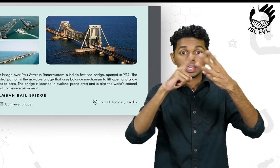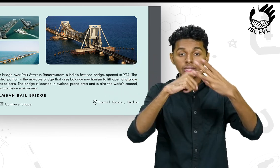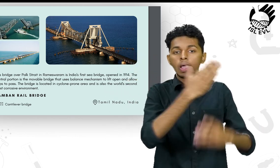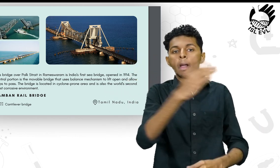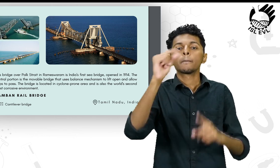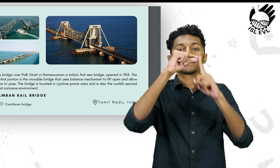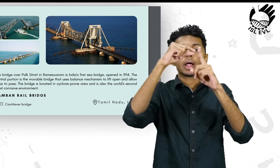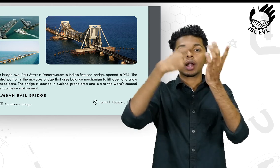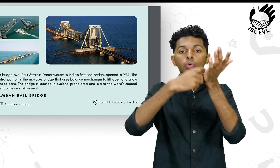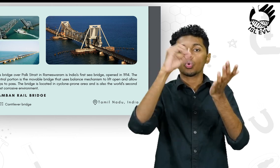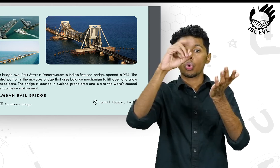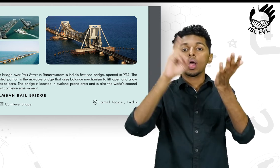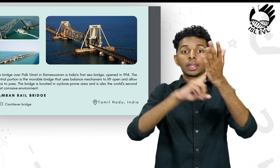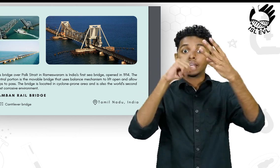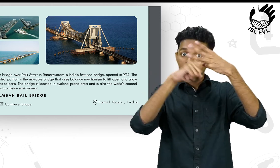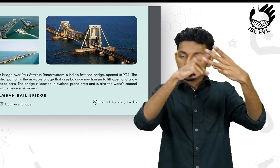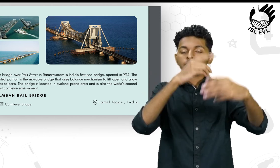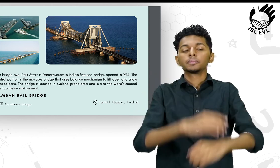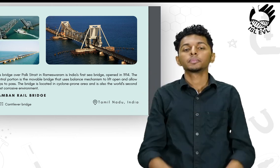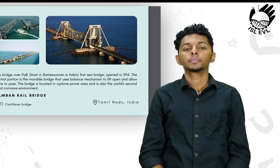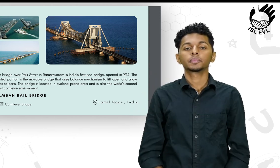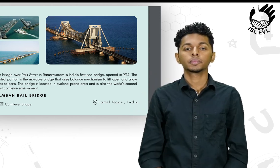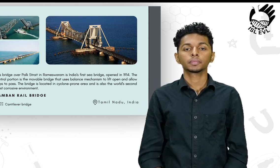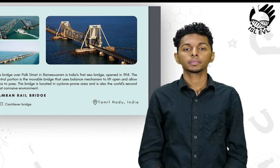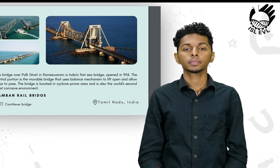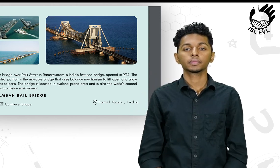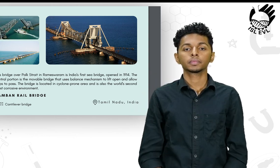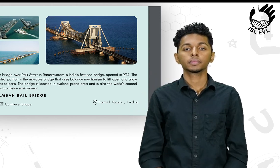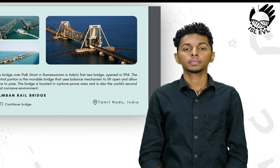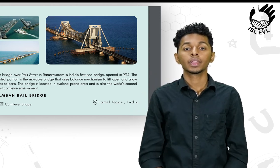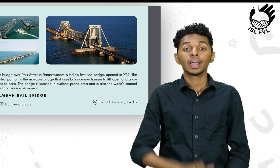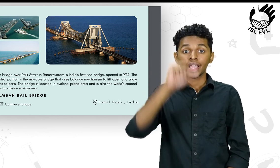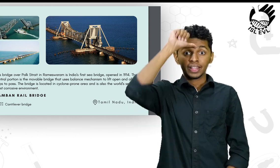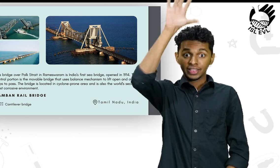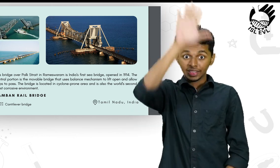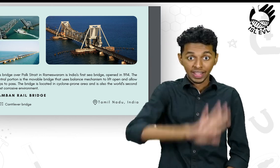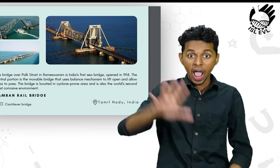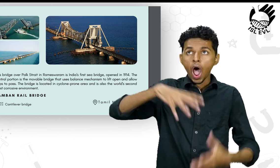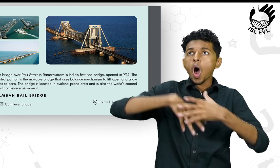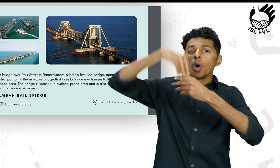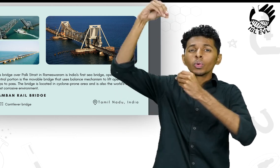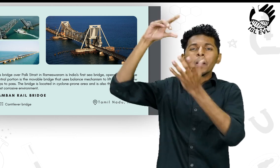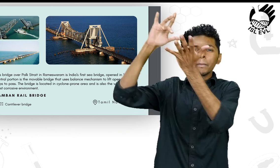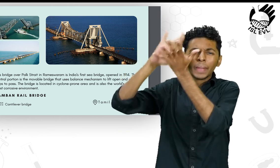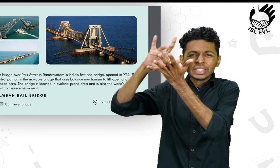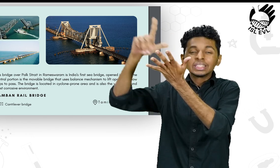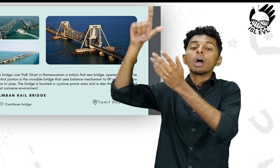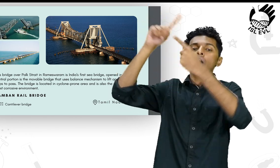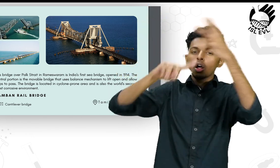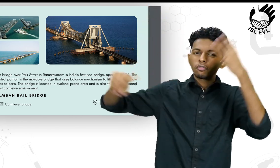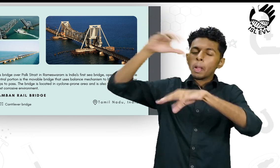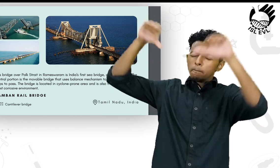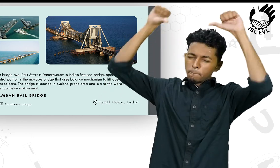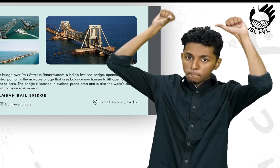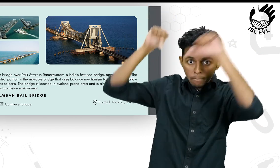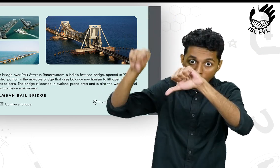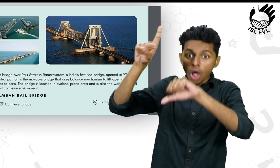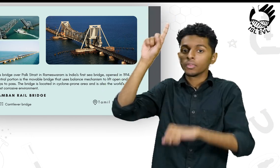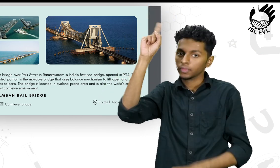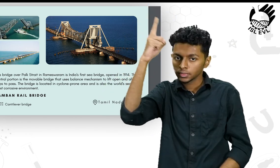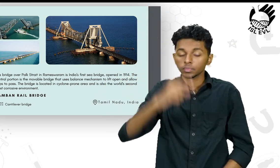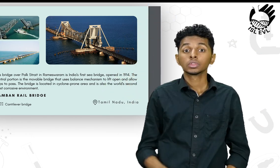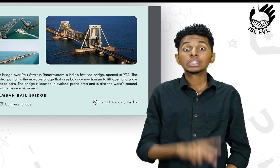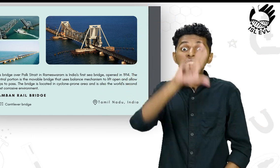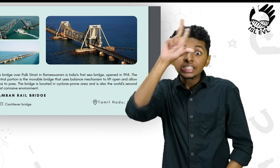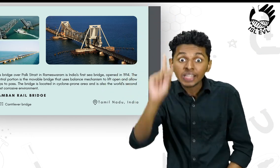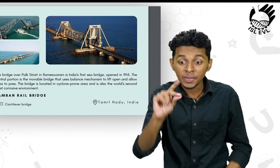to lift open and allow ships to pass. This bridge is located in a cyclone-prone area and is also